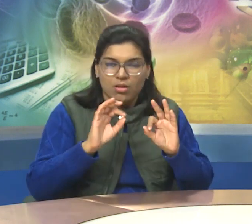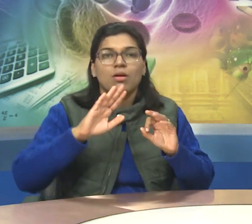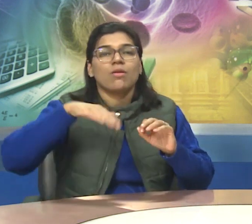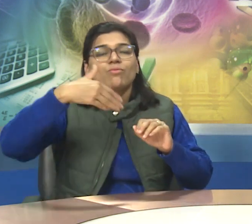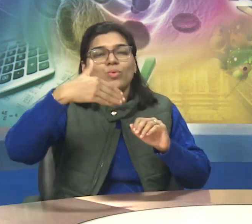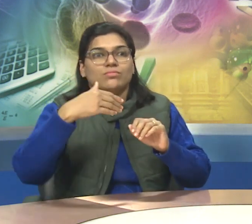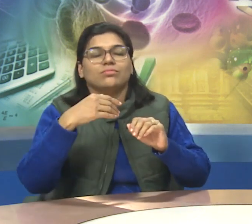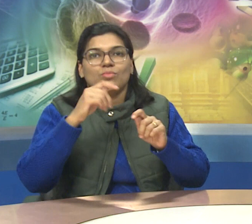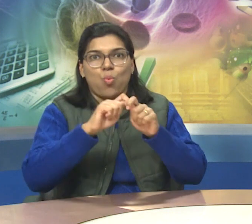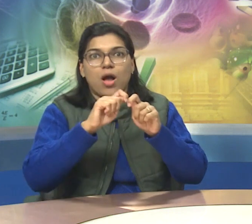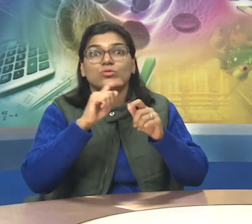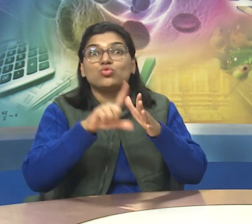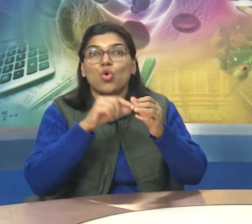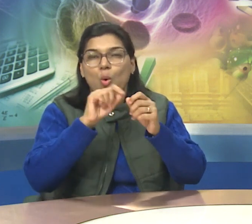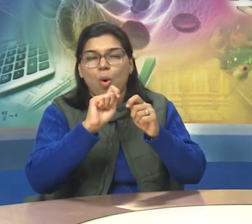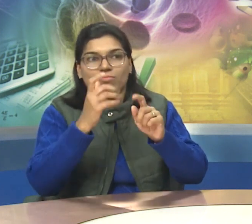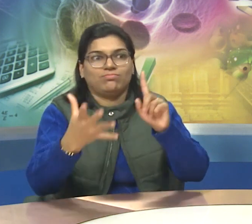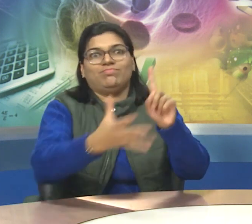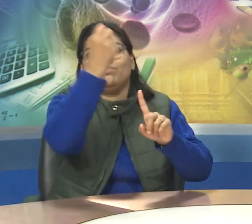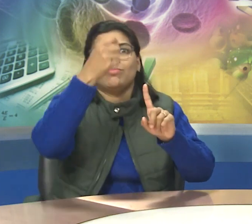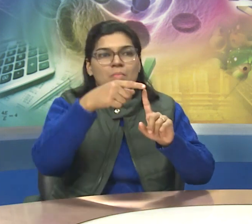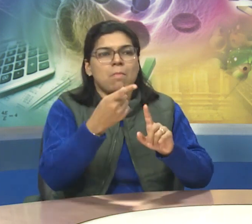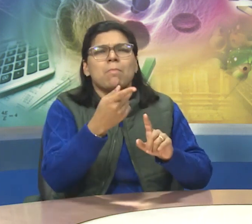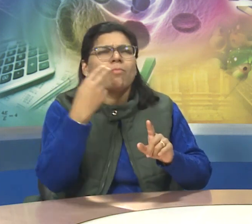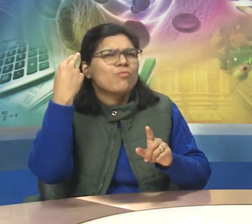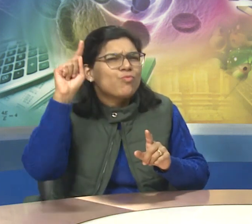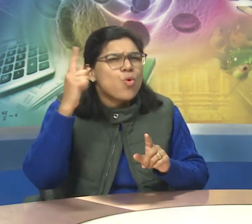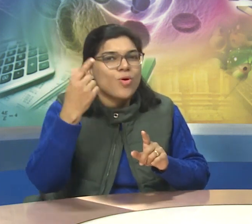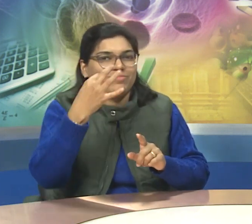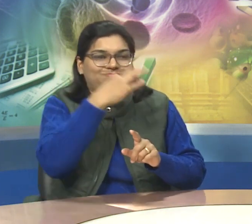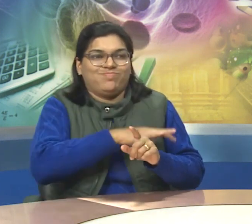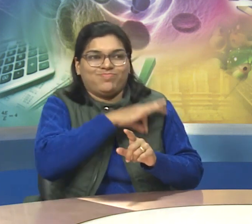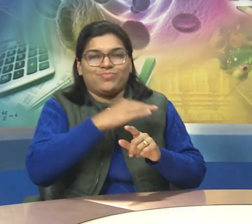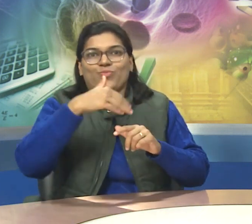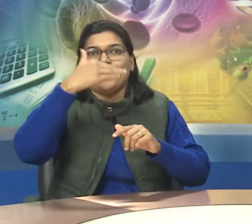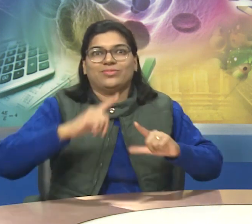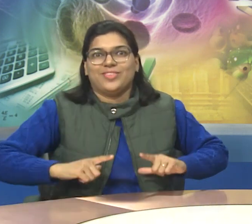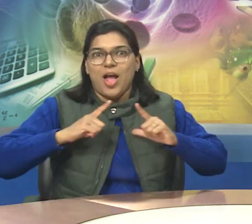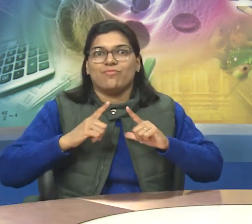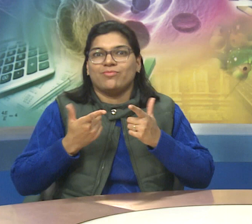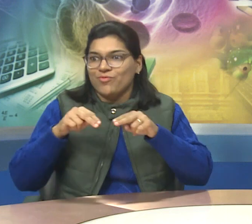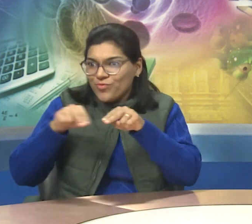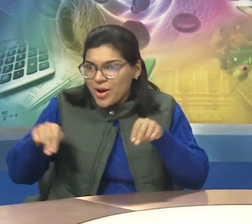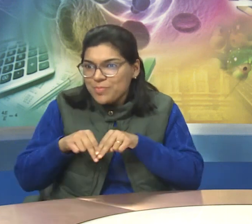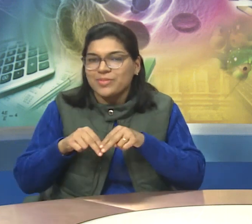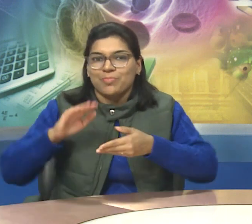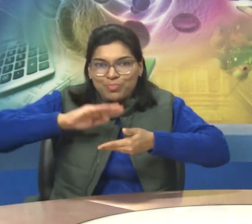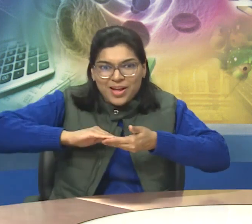However, it cannot be denied that the intellectual